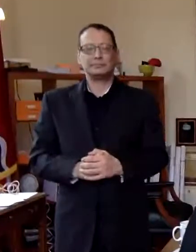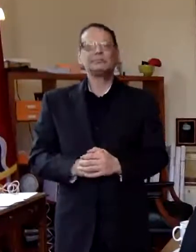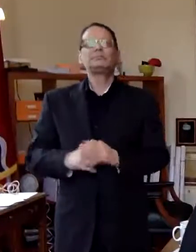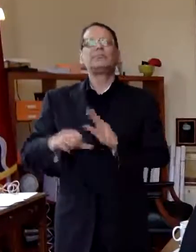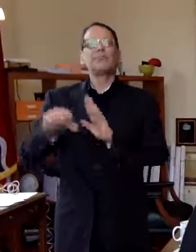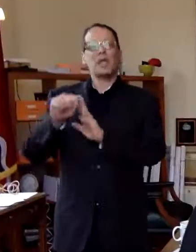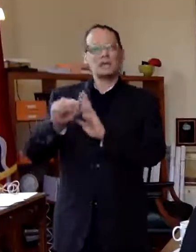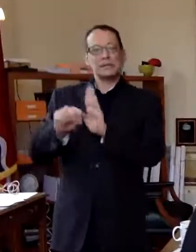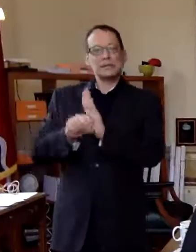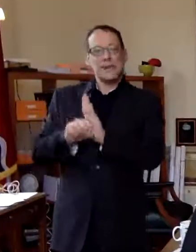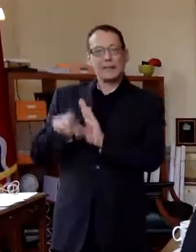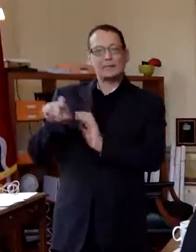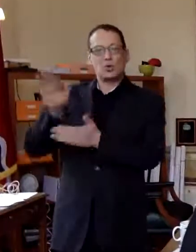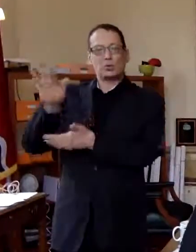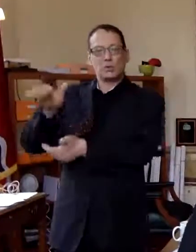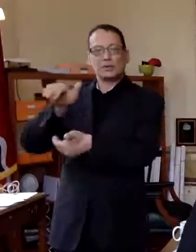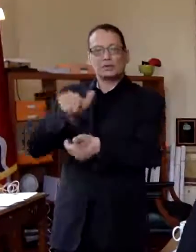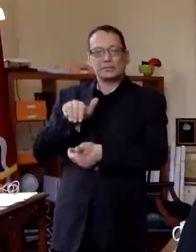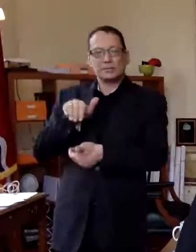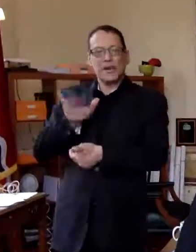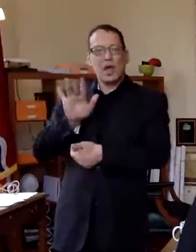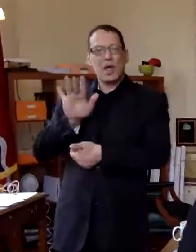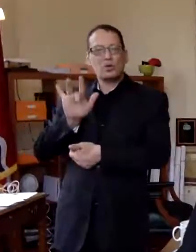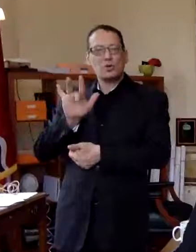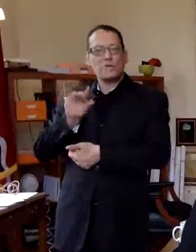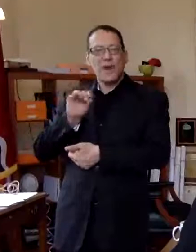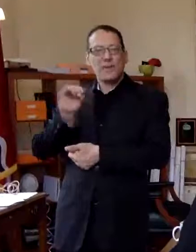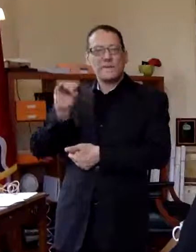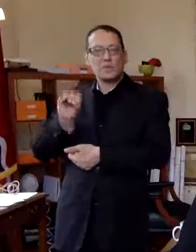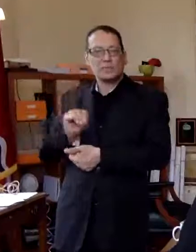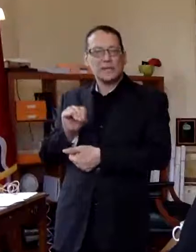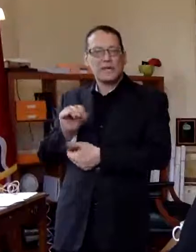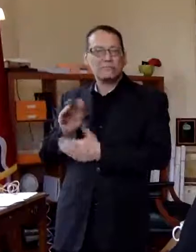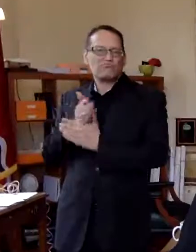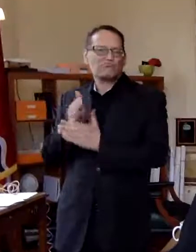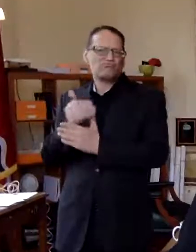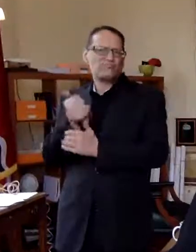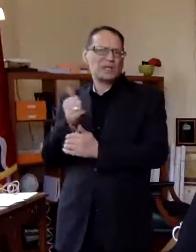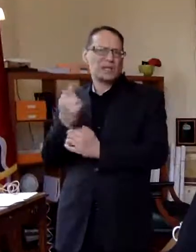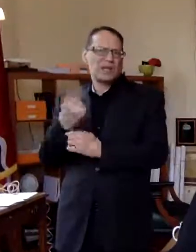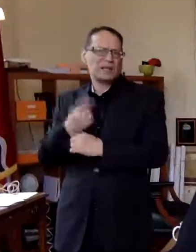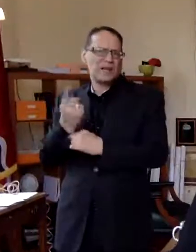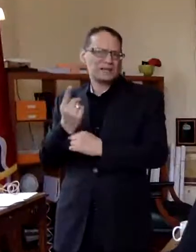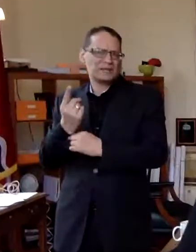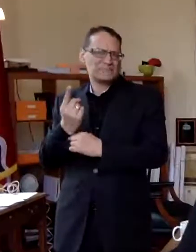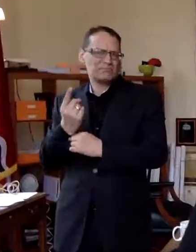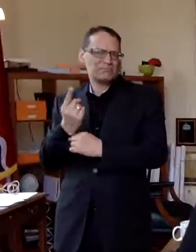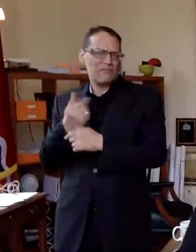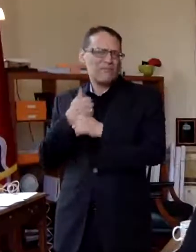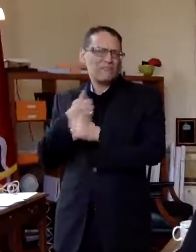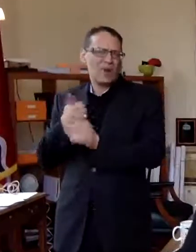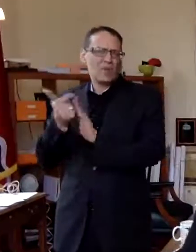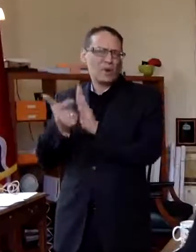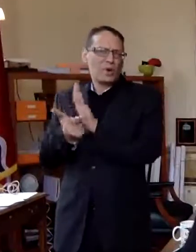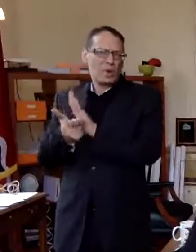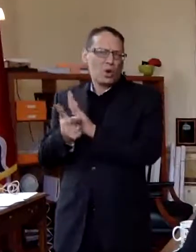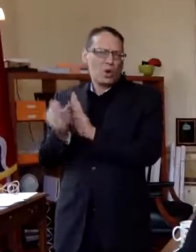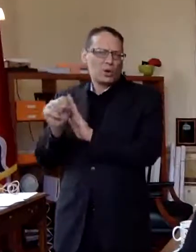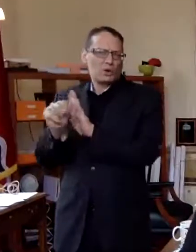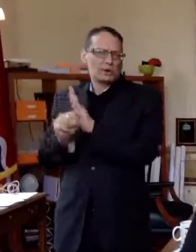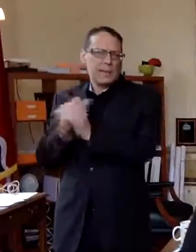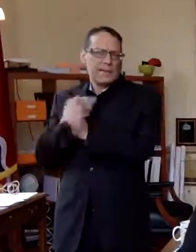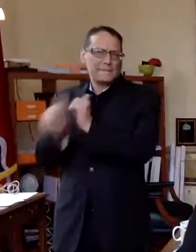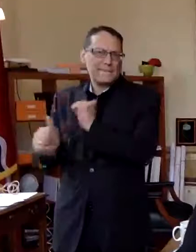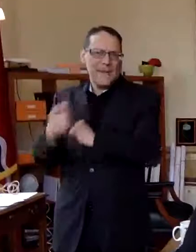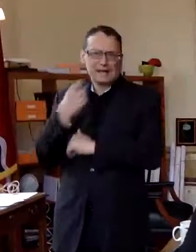state is supposed to give us the first 25 percent within 10 days according to uh uh law that the state passed